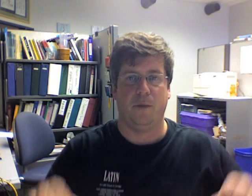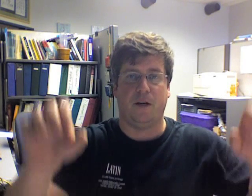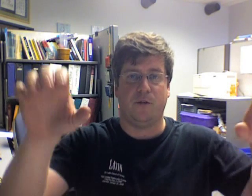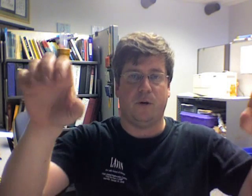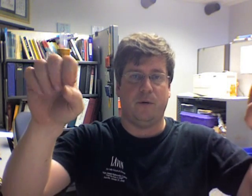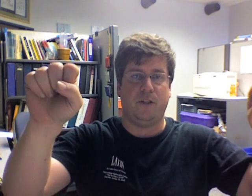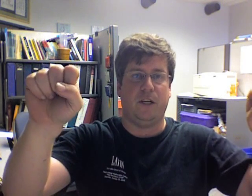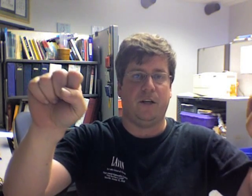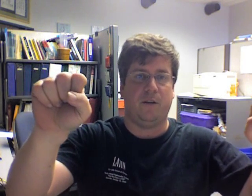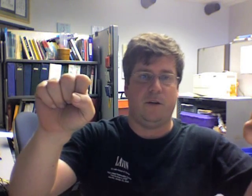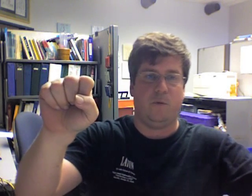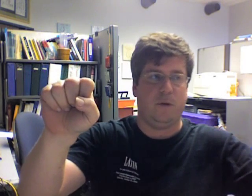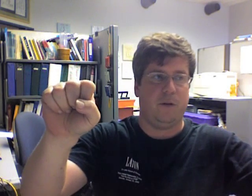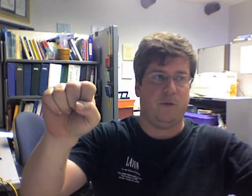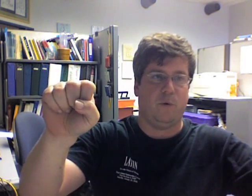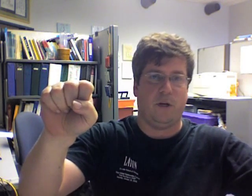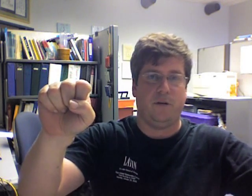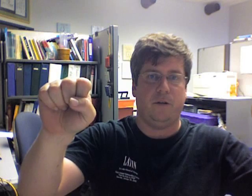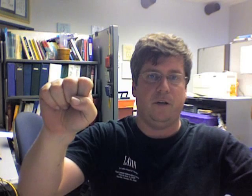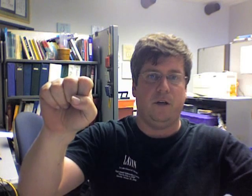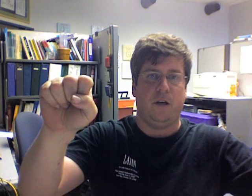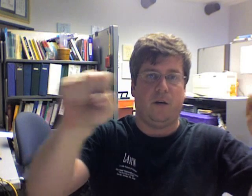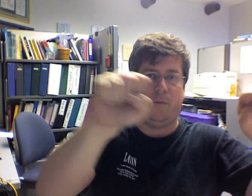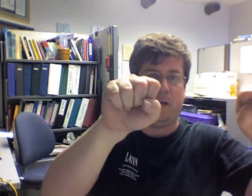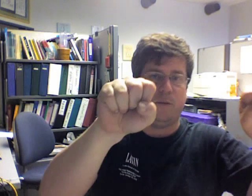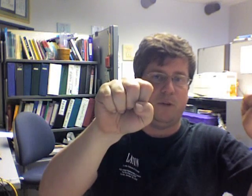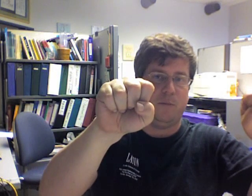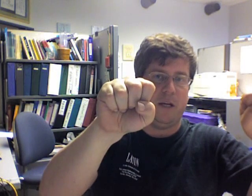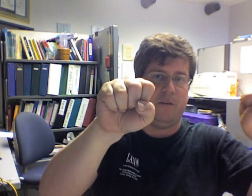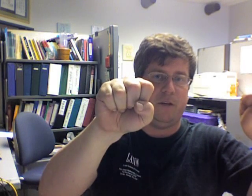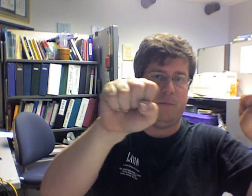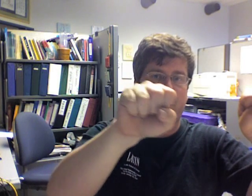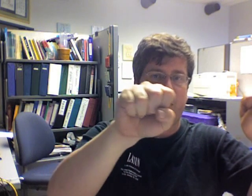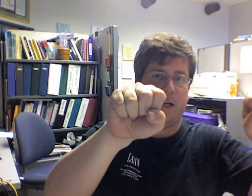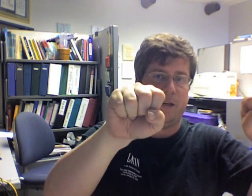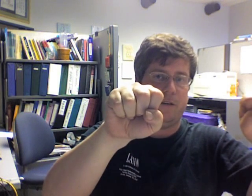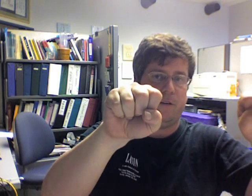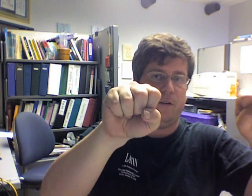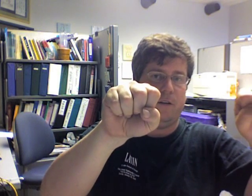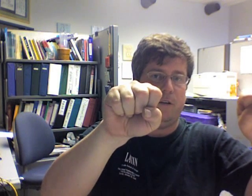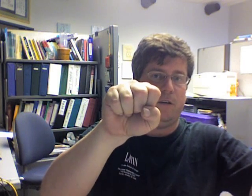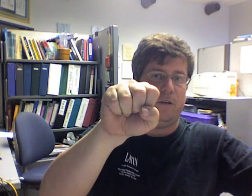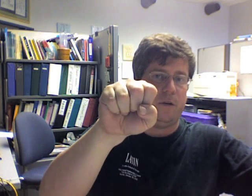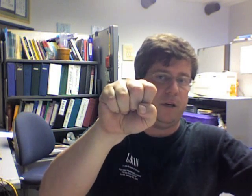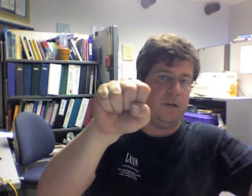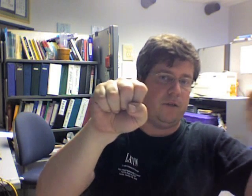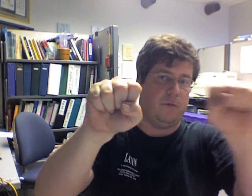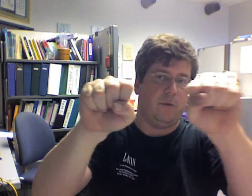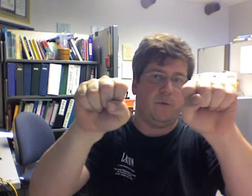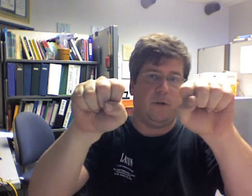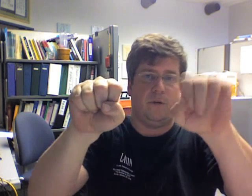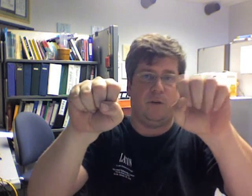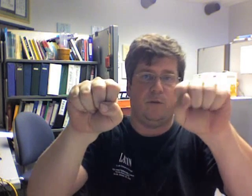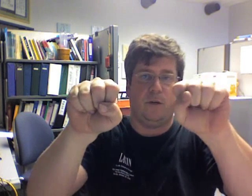because what are we seeing there? That, well, here was 1, and I'm about to multiply everything by i. Okay, so where was 1? Oh, here's 1.